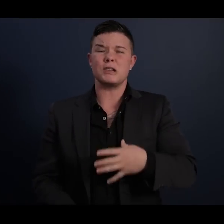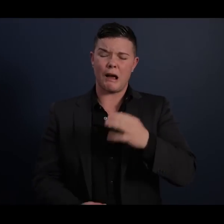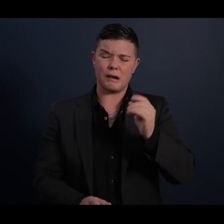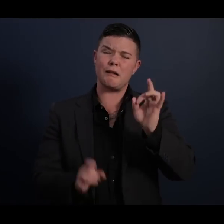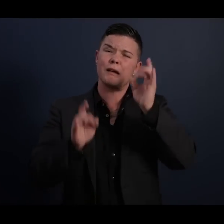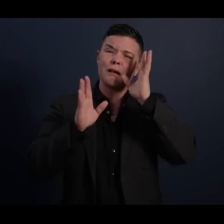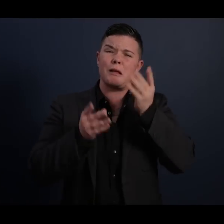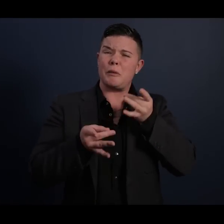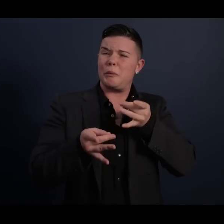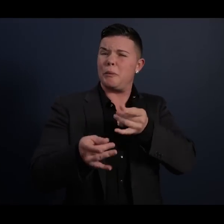advocate.